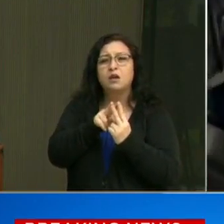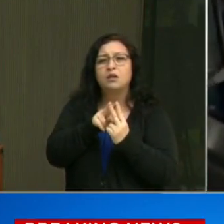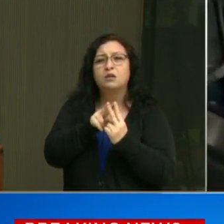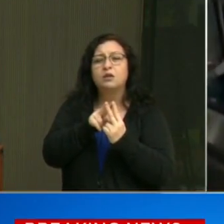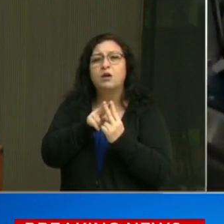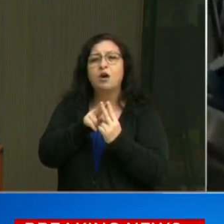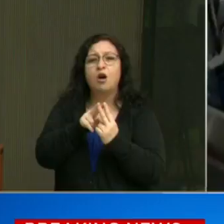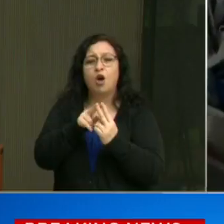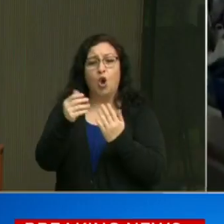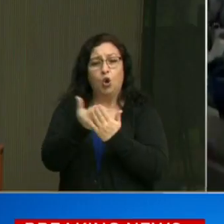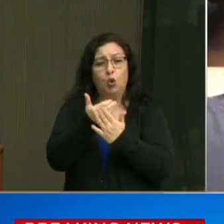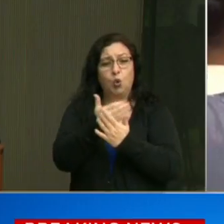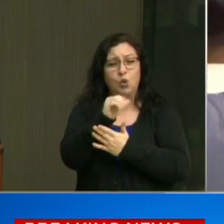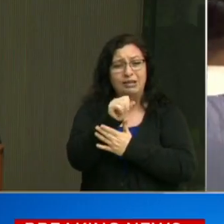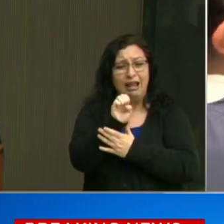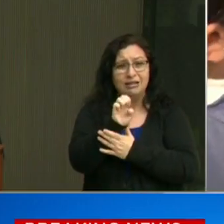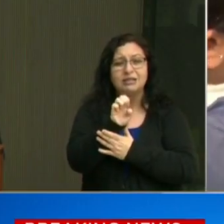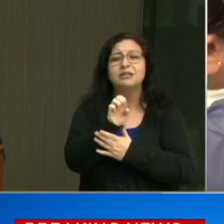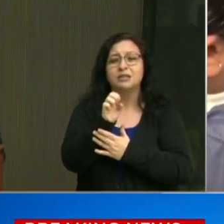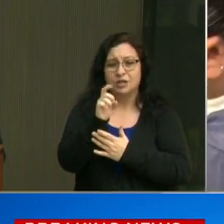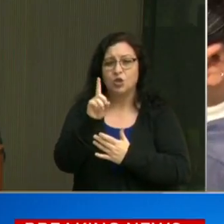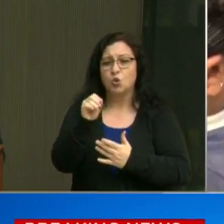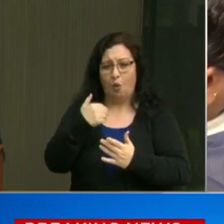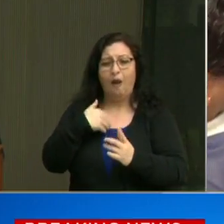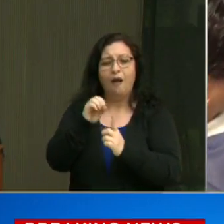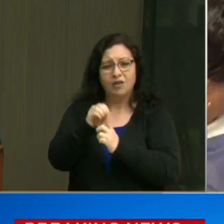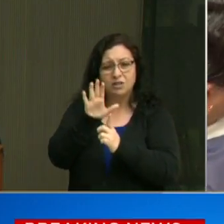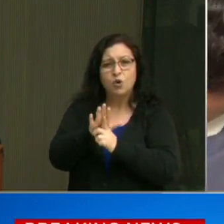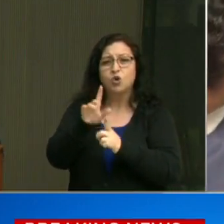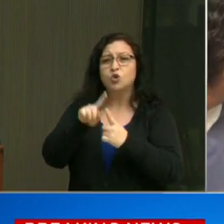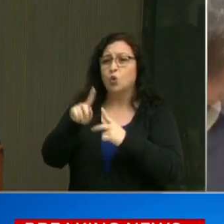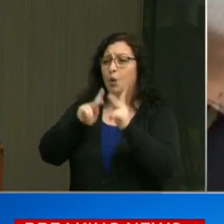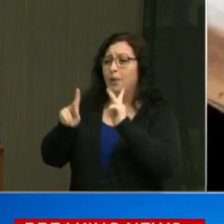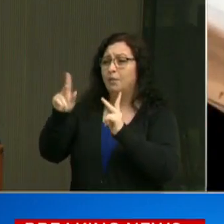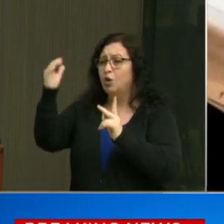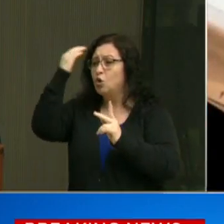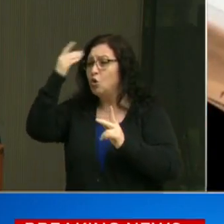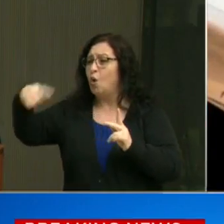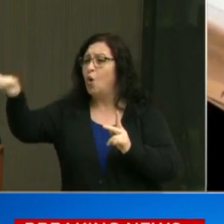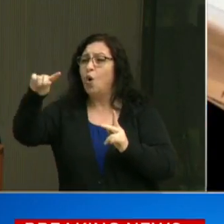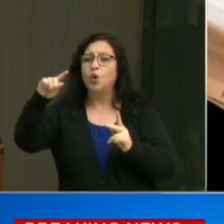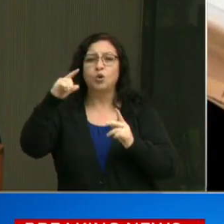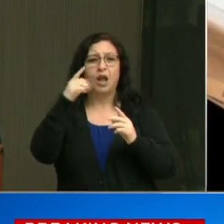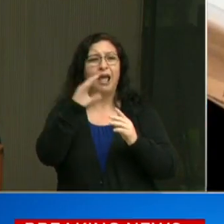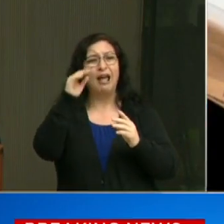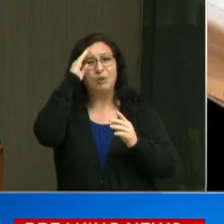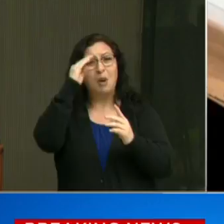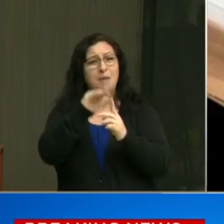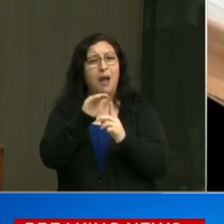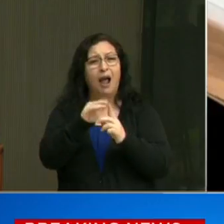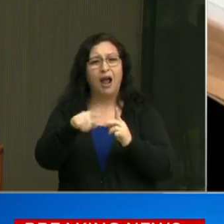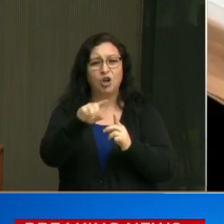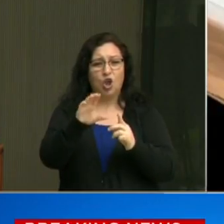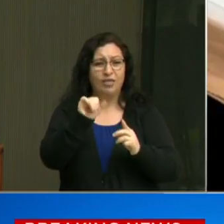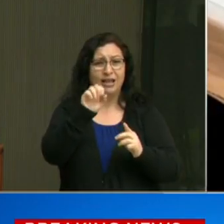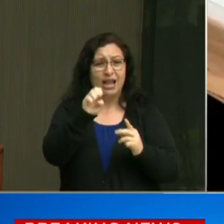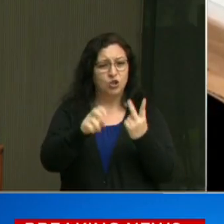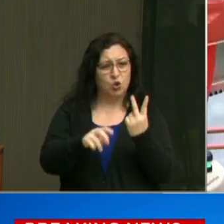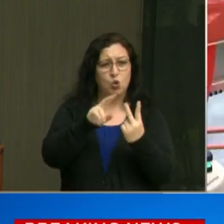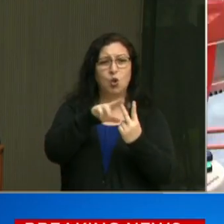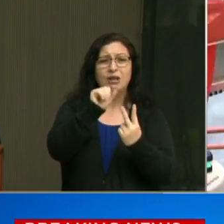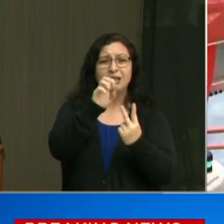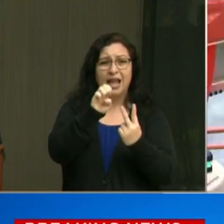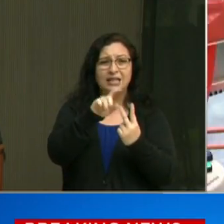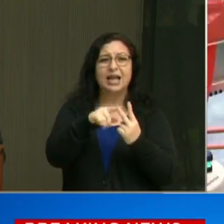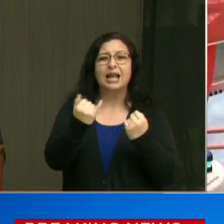our new cases do have exposures to people who are known. And a reminder, the cases, the two cases